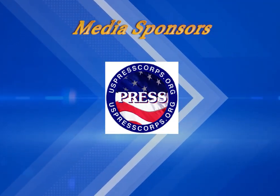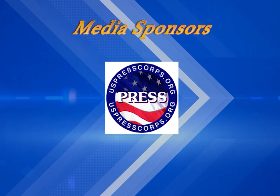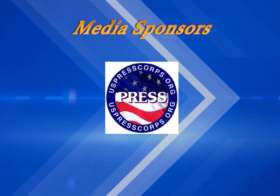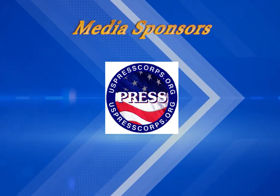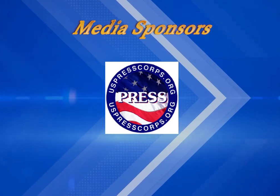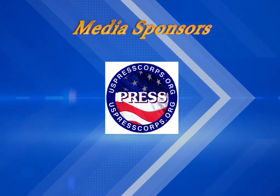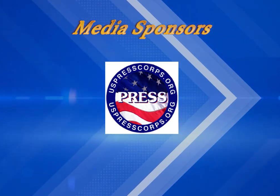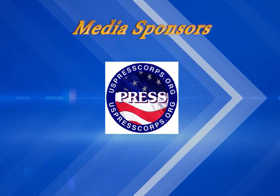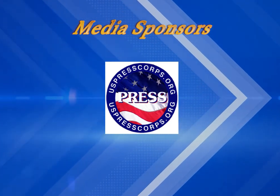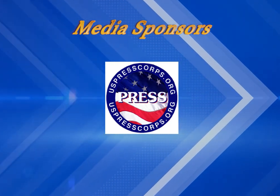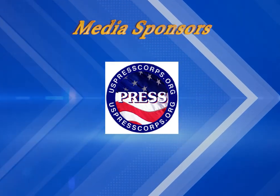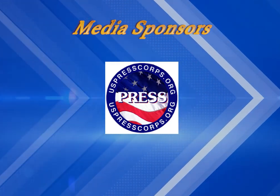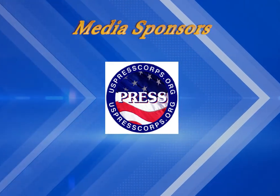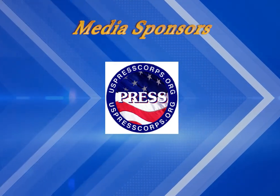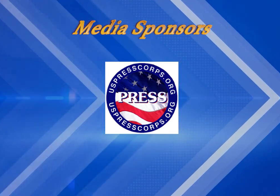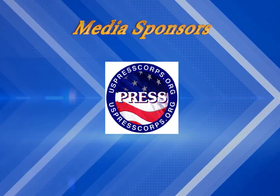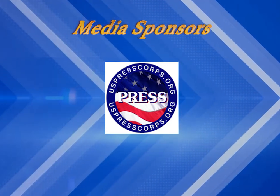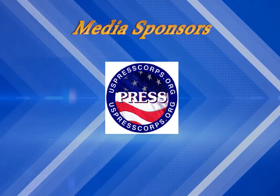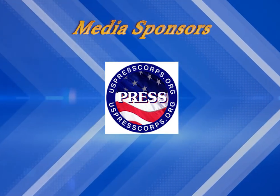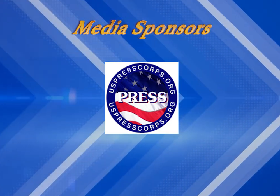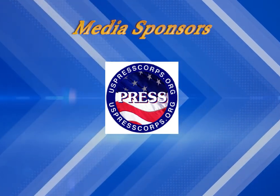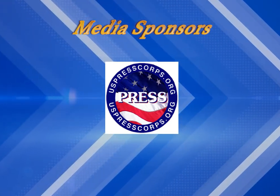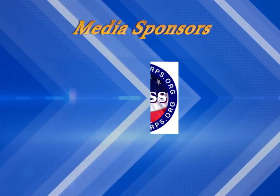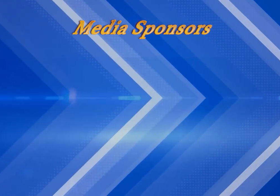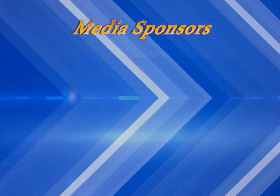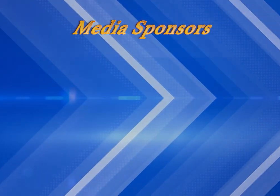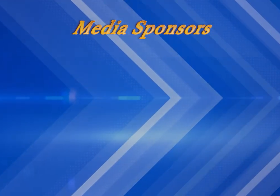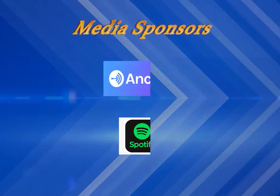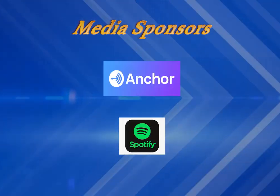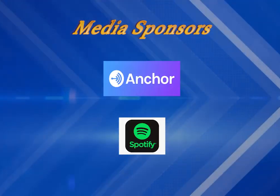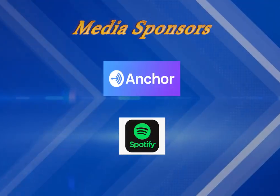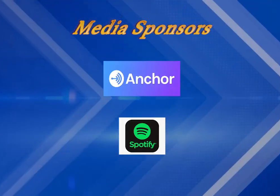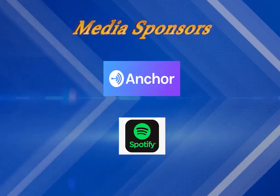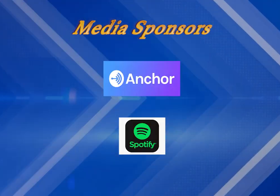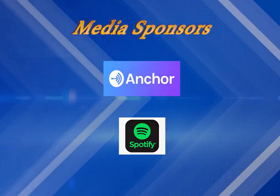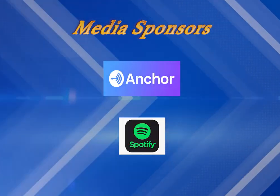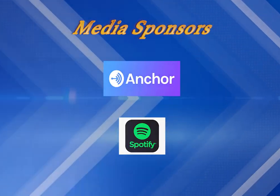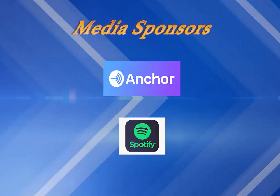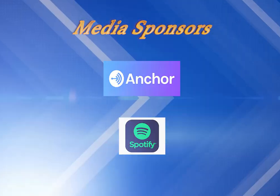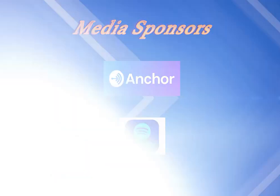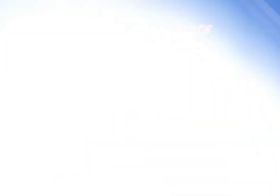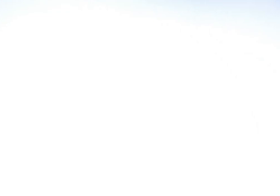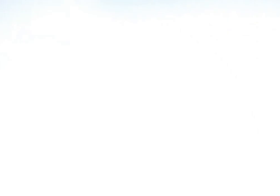Corps Domestic and International, Anchor FM, and Spotify.